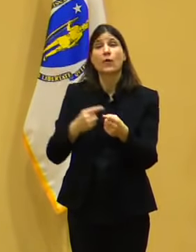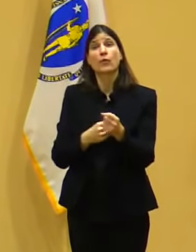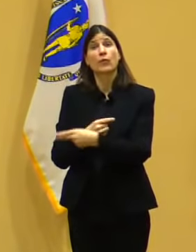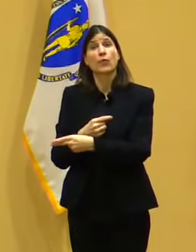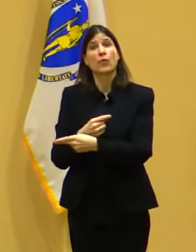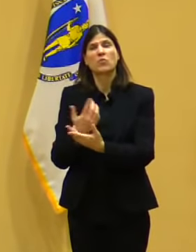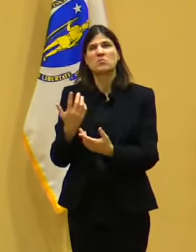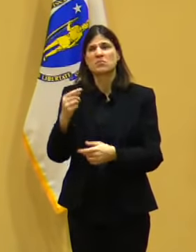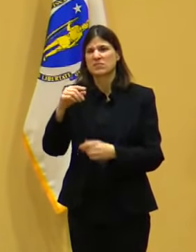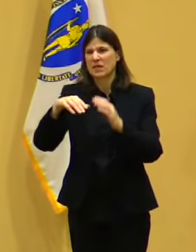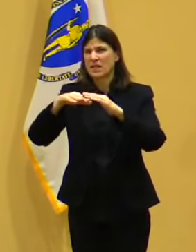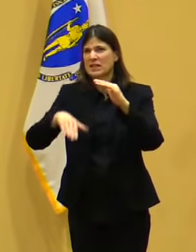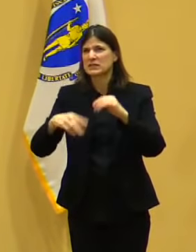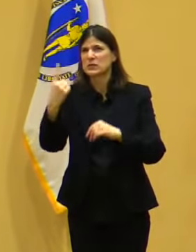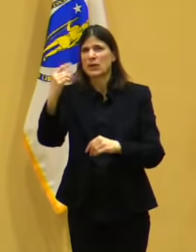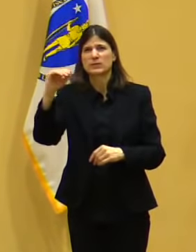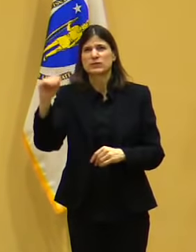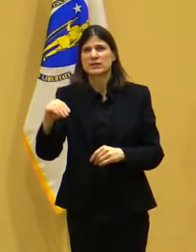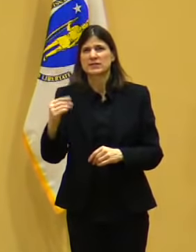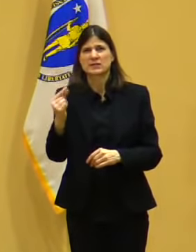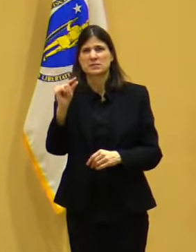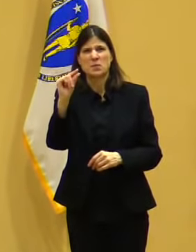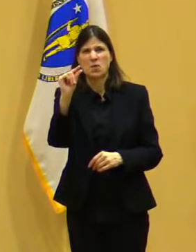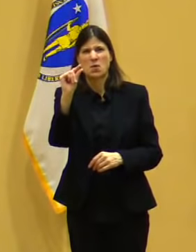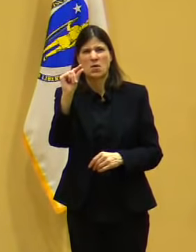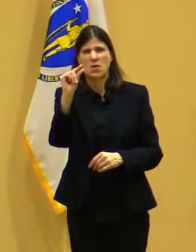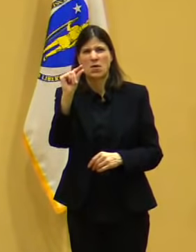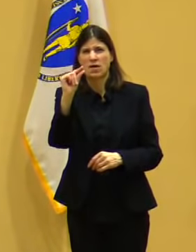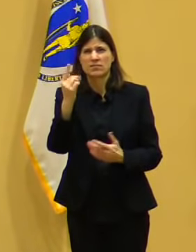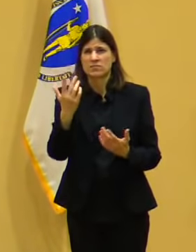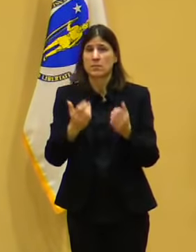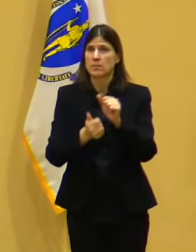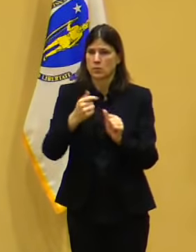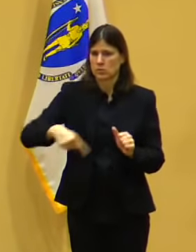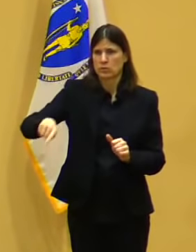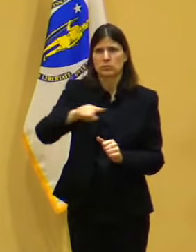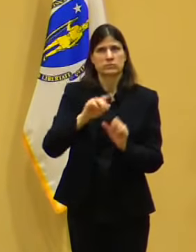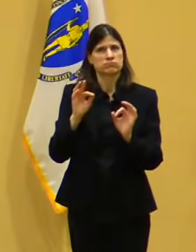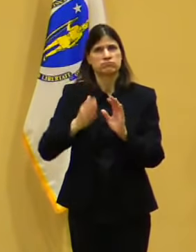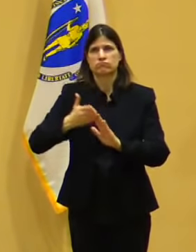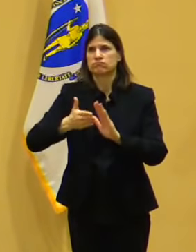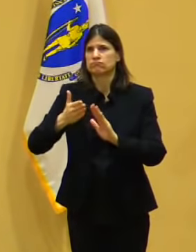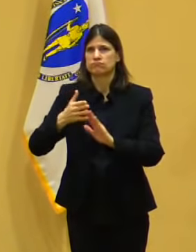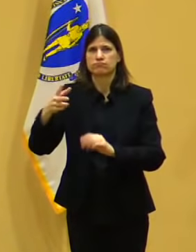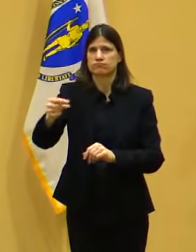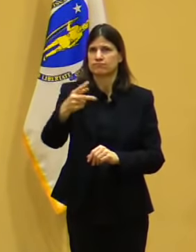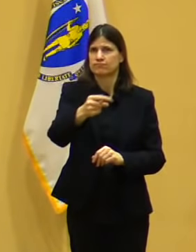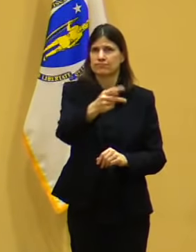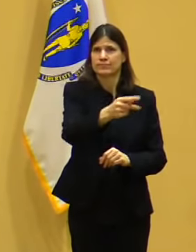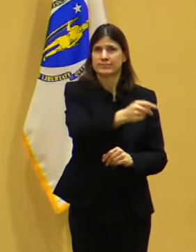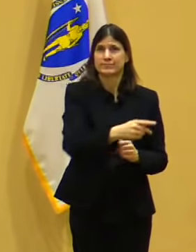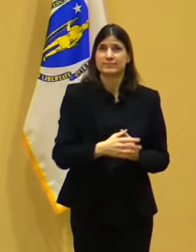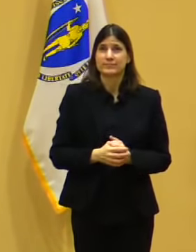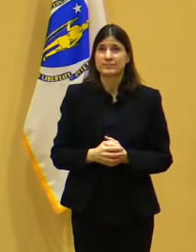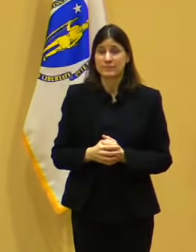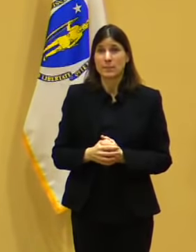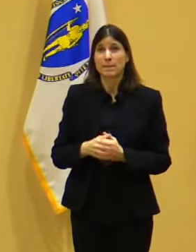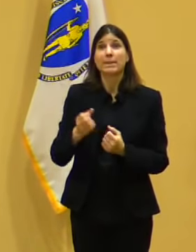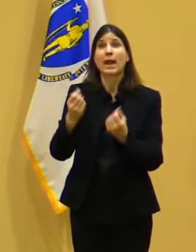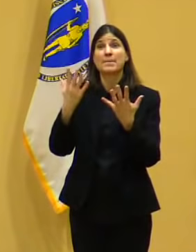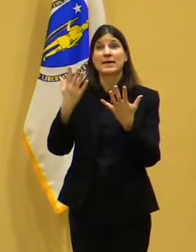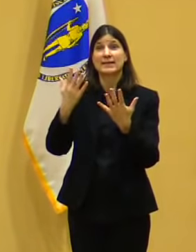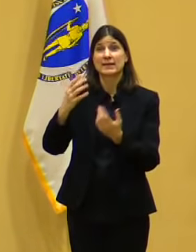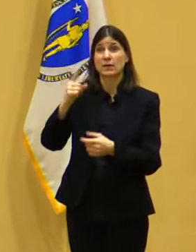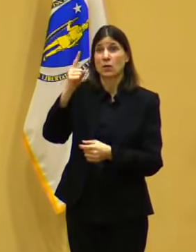roughly 1,300 vaccines, which we would have much rather see go in somebody's arms.